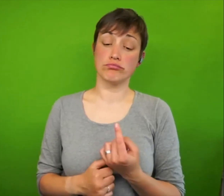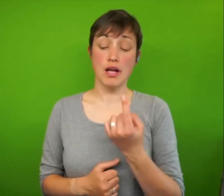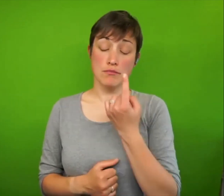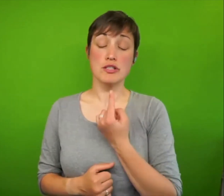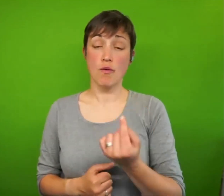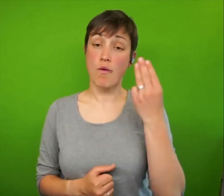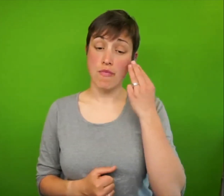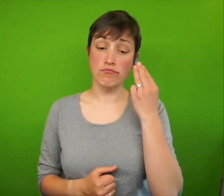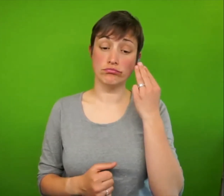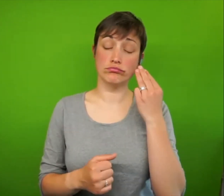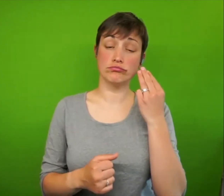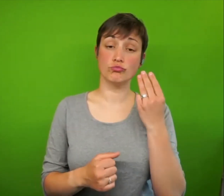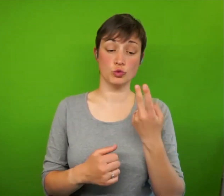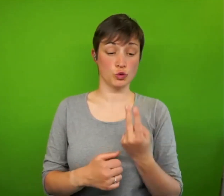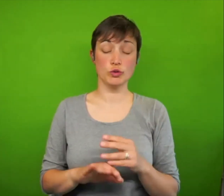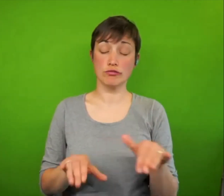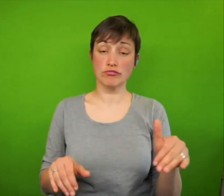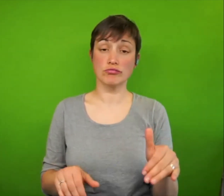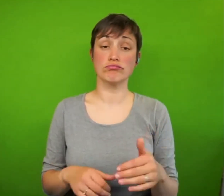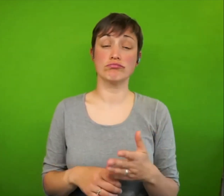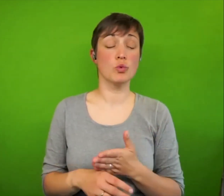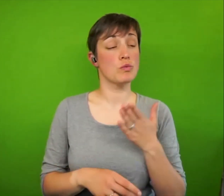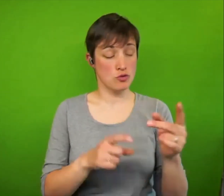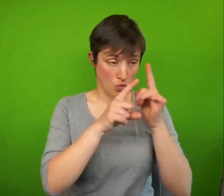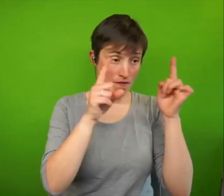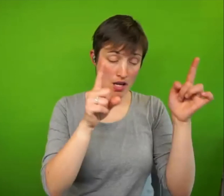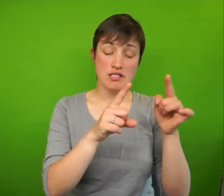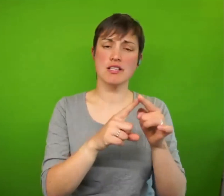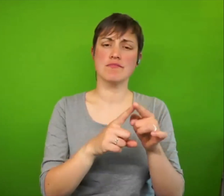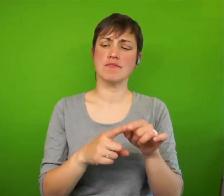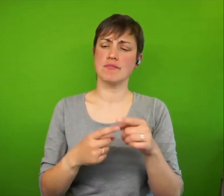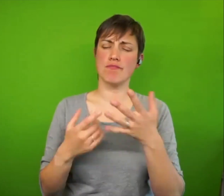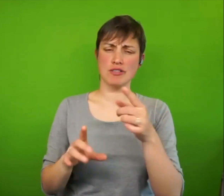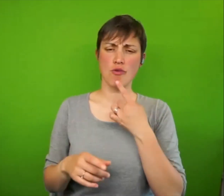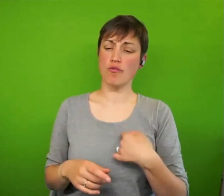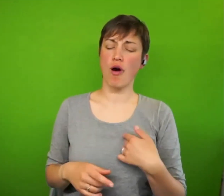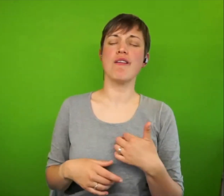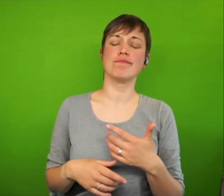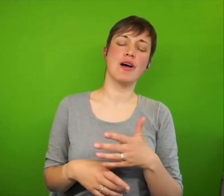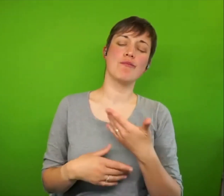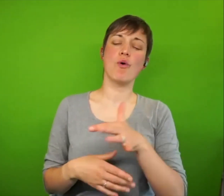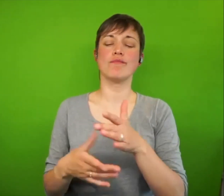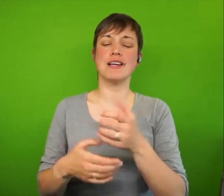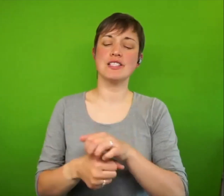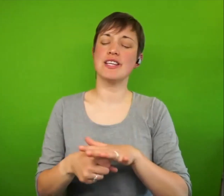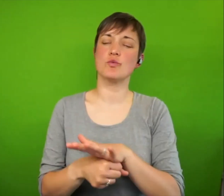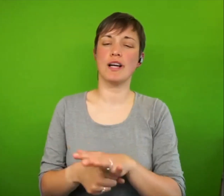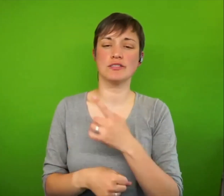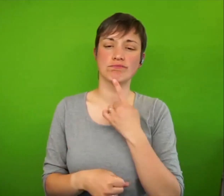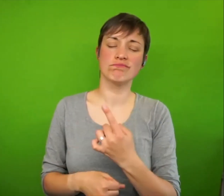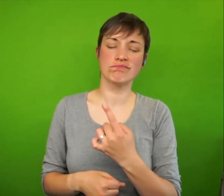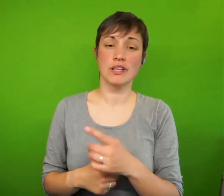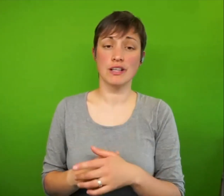dismissed and told that I should put myself, that I put myself in that situation. I've recently been told by housing